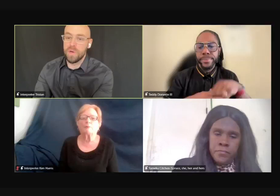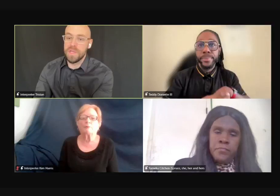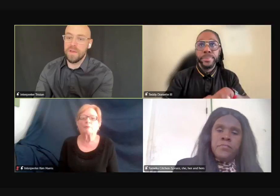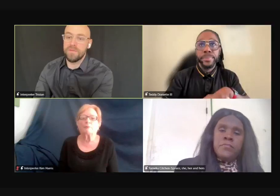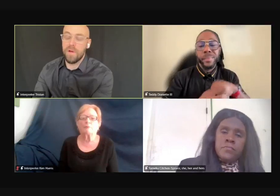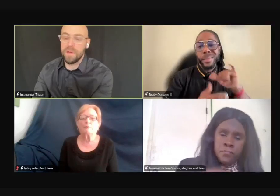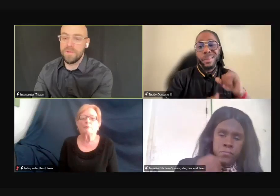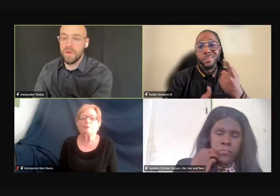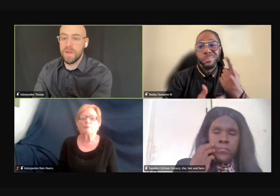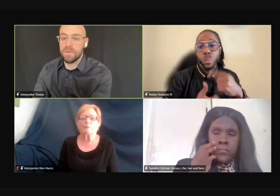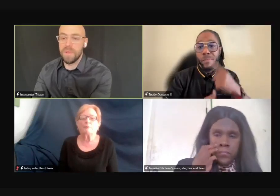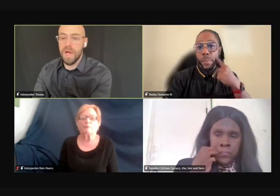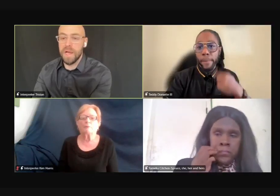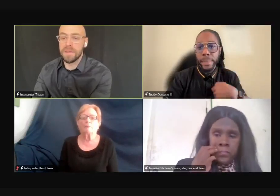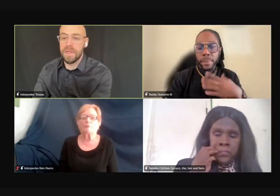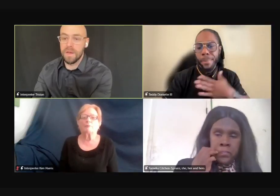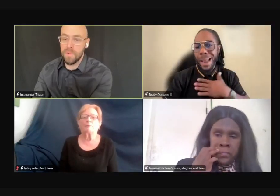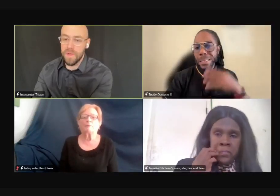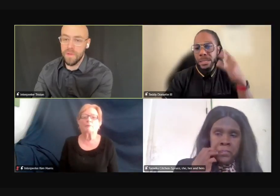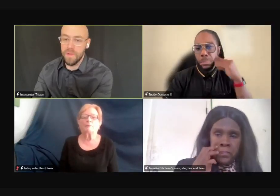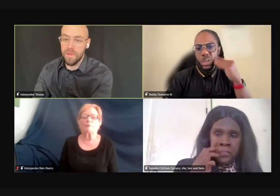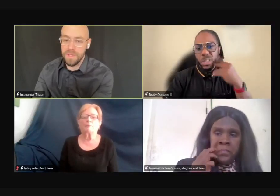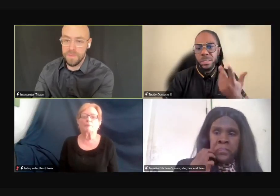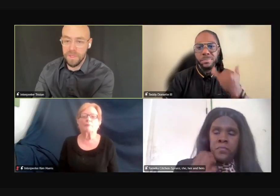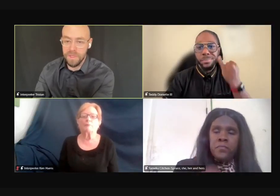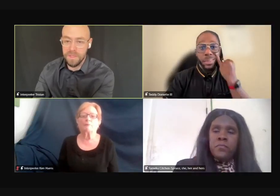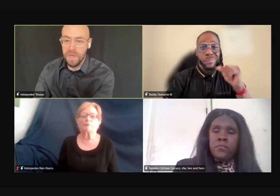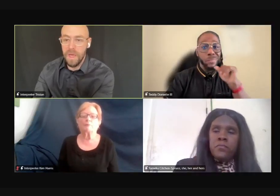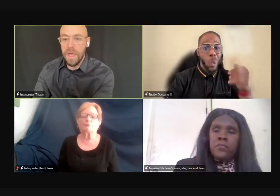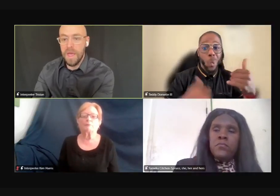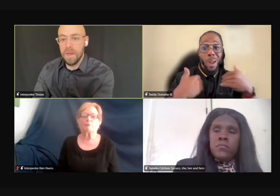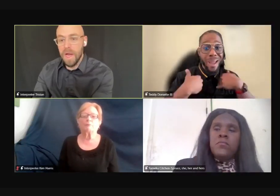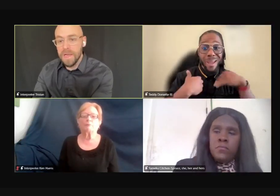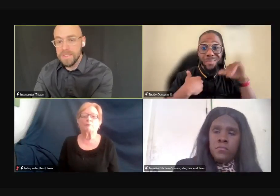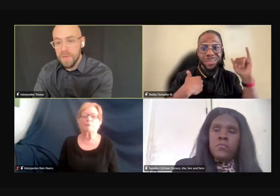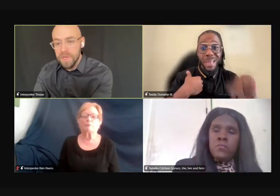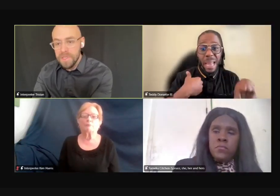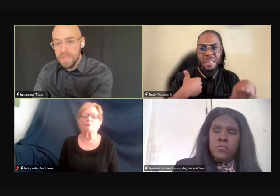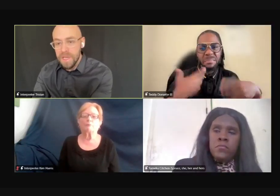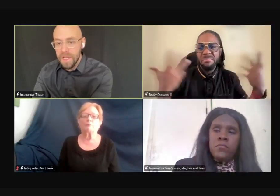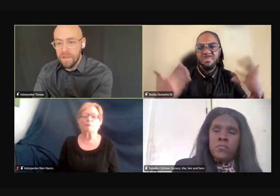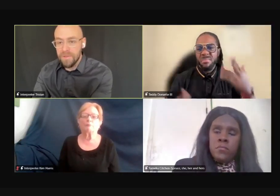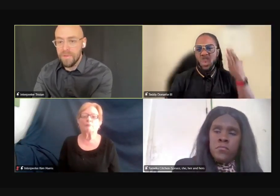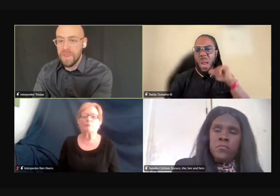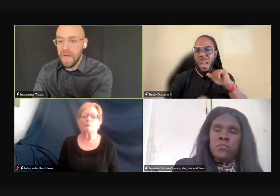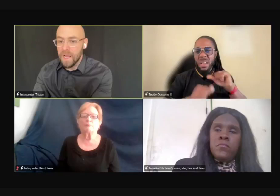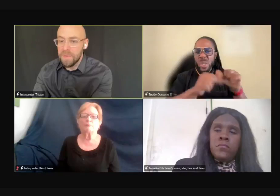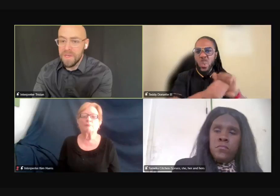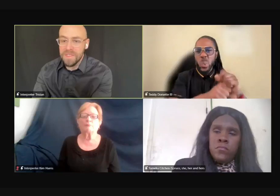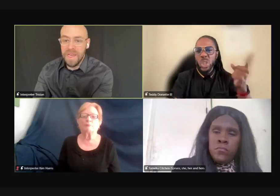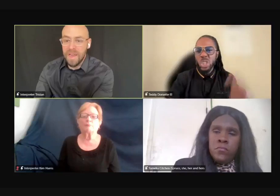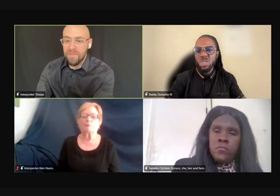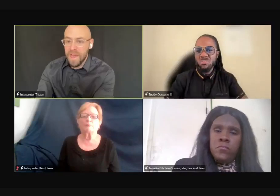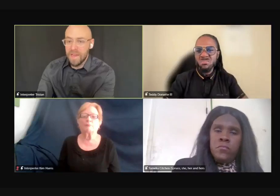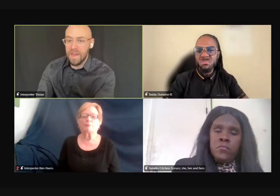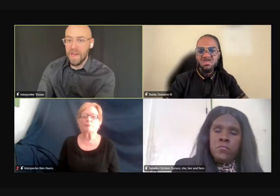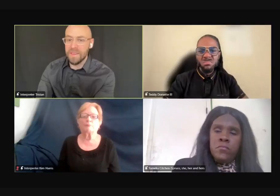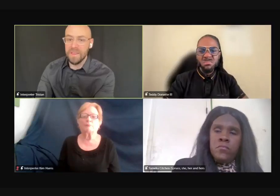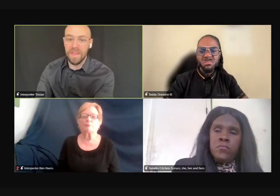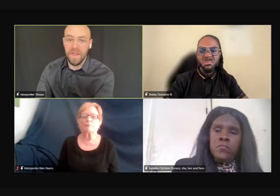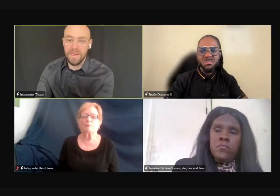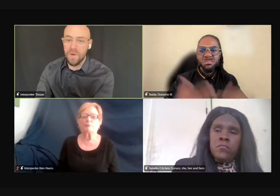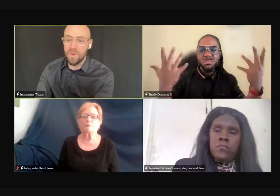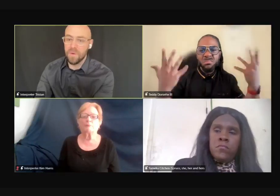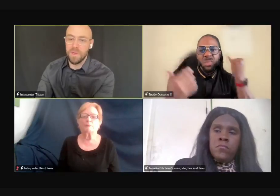people who are deaf, hard of hearing, and blind and with other disabilities. In my experience, if that company doesn't have that,